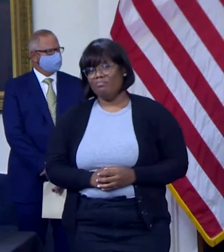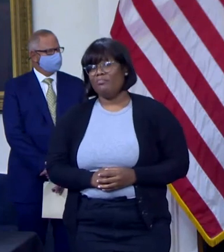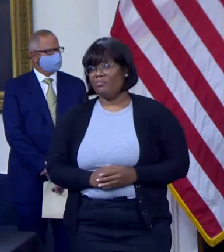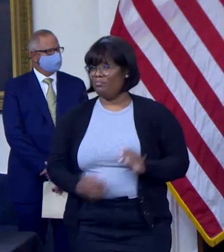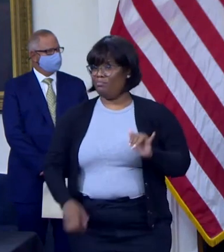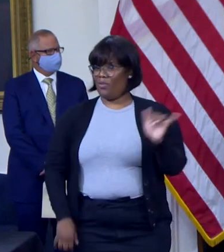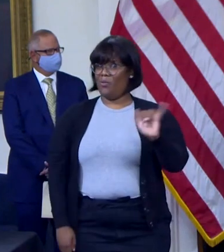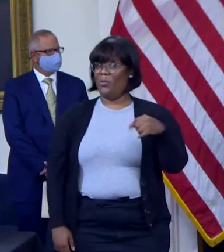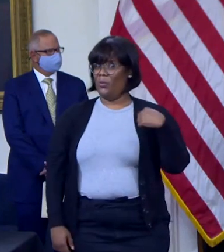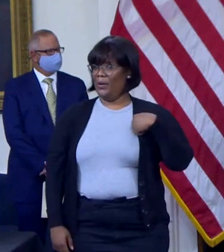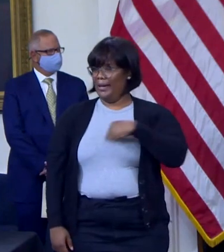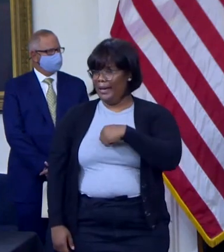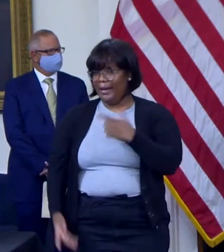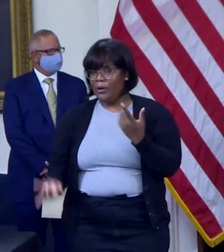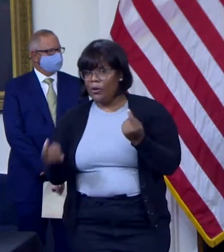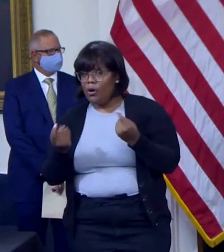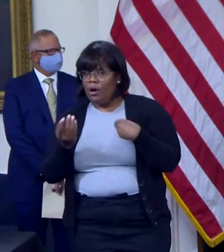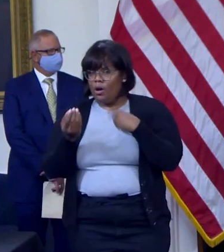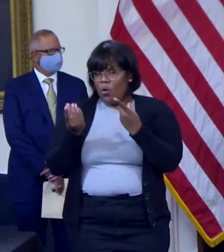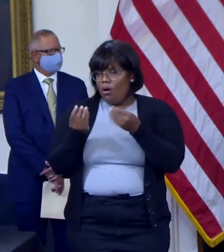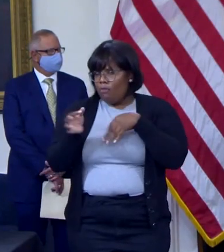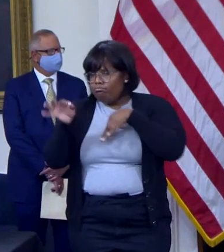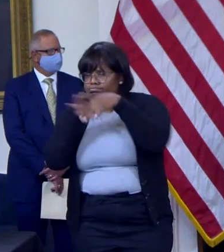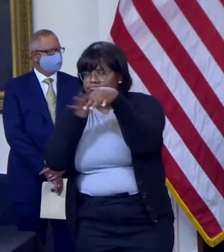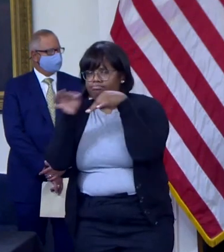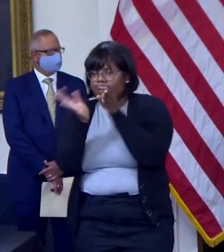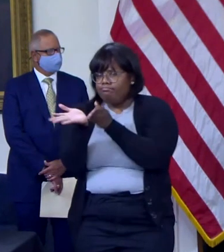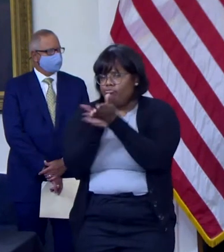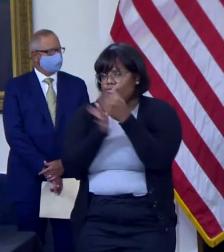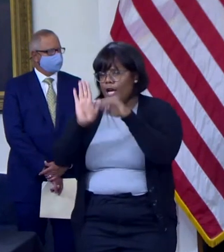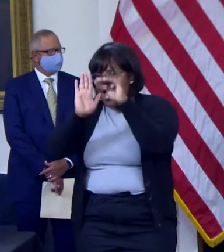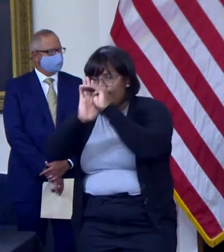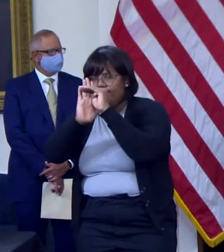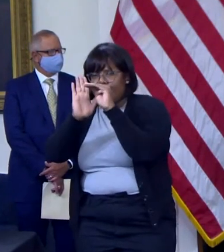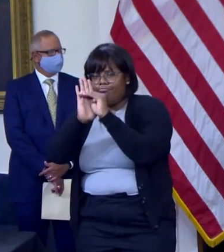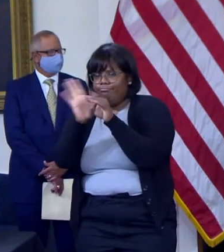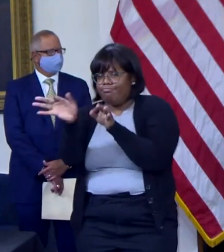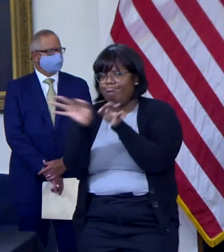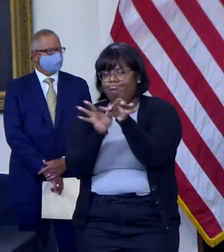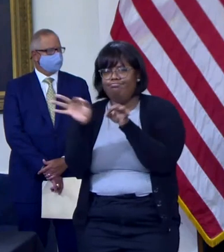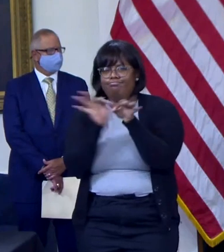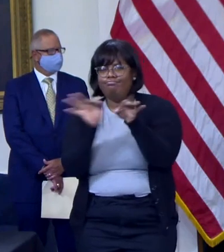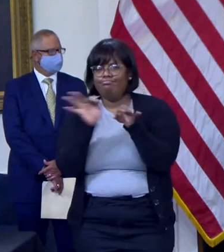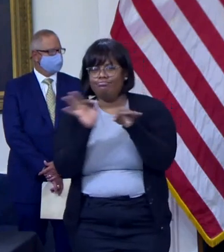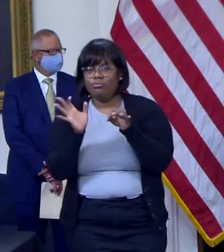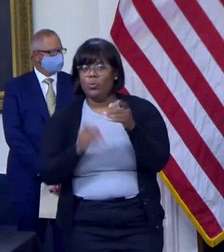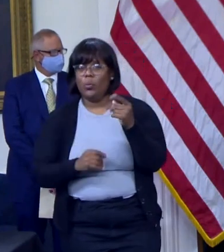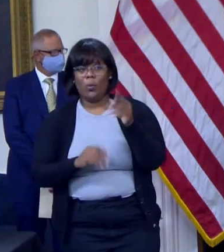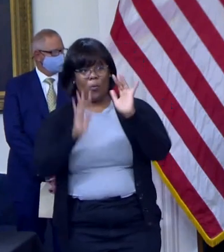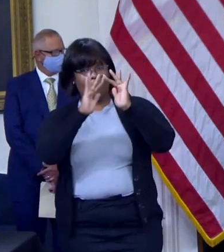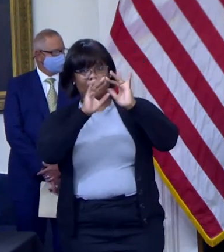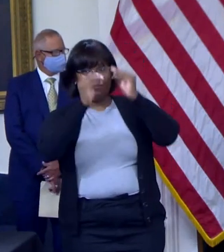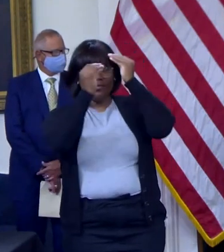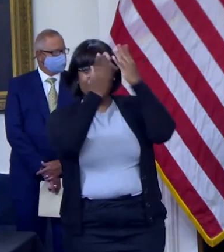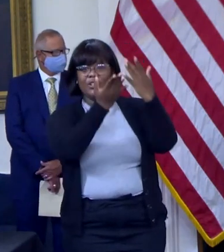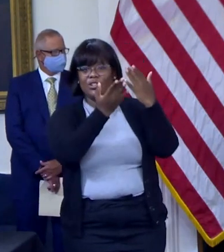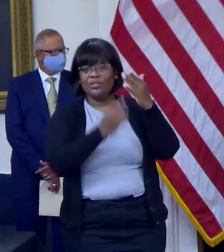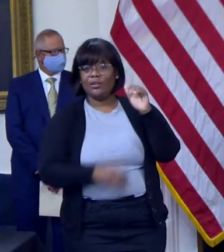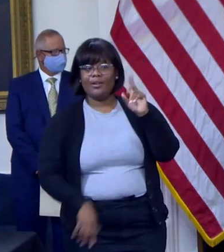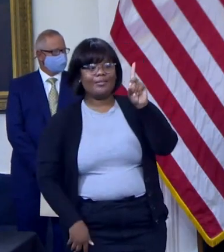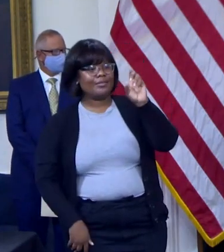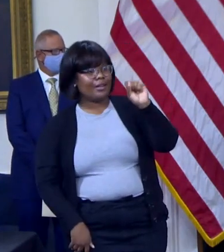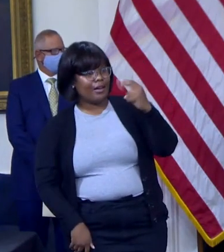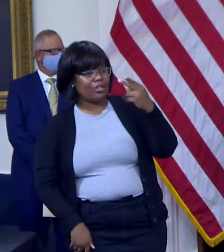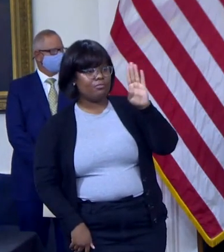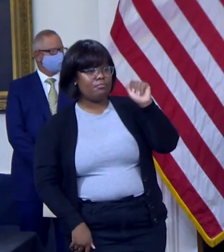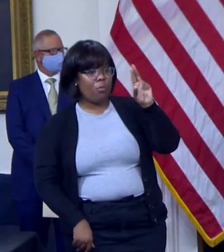full transparency to the public by launching a public data dashboard showing vaccination data for both residents